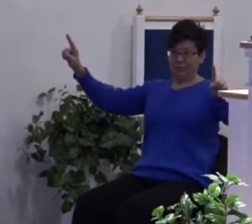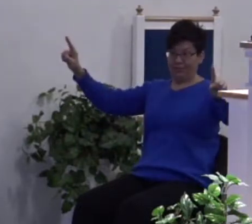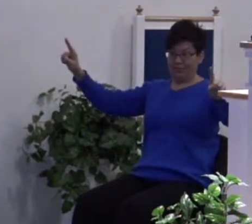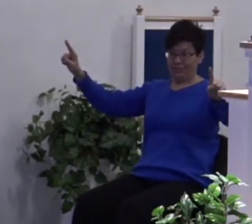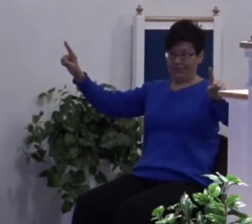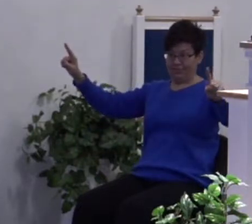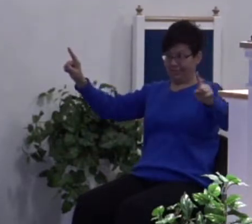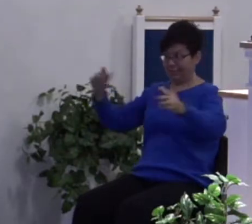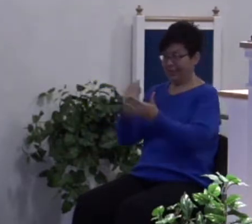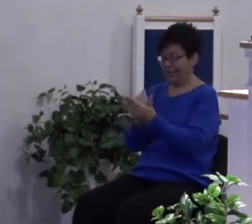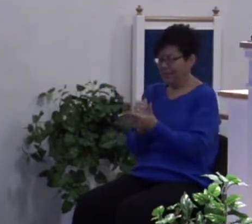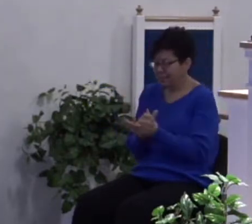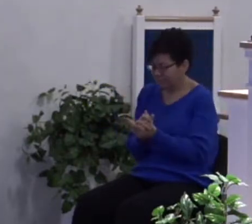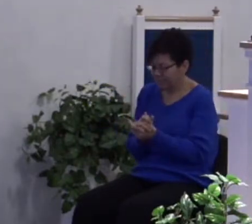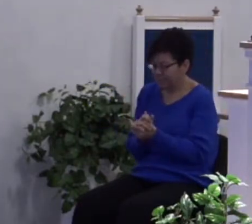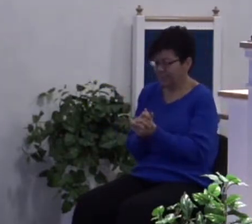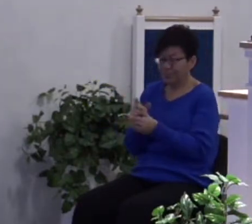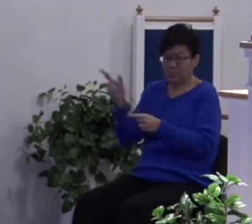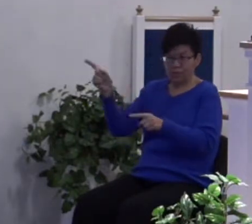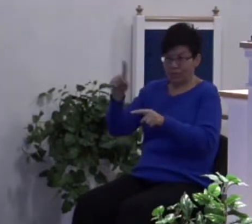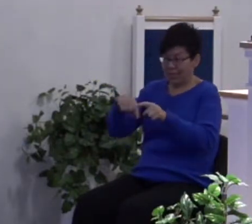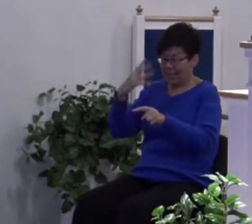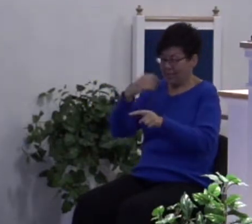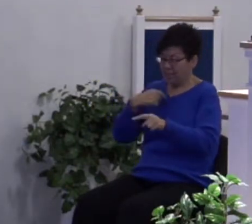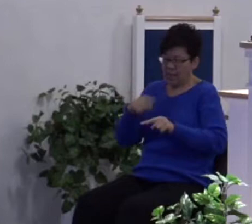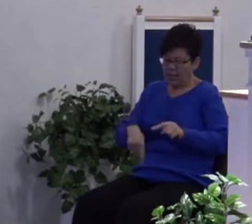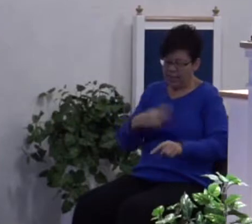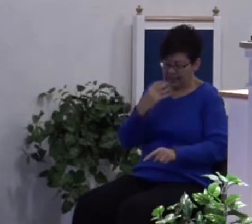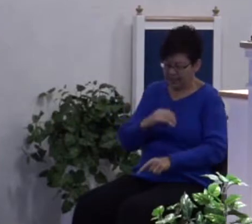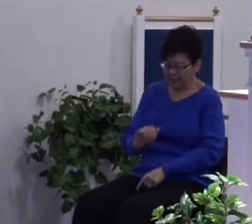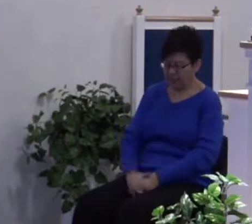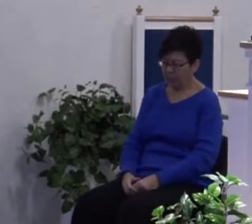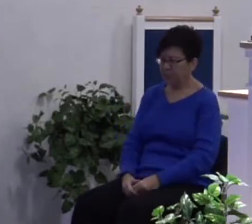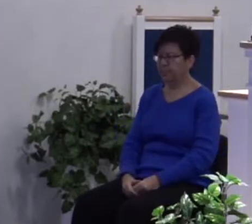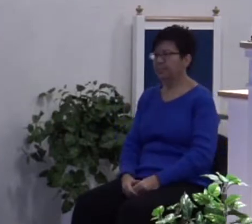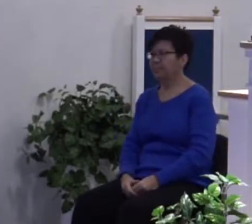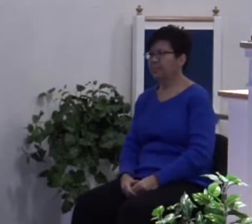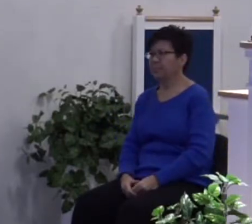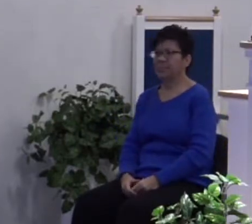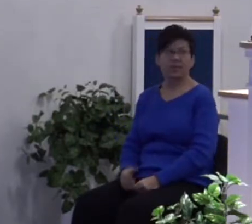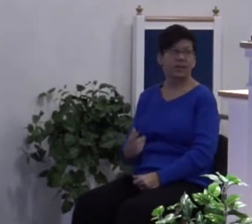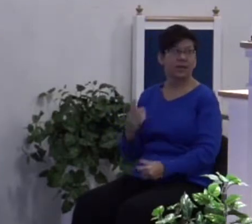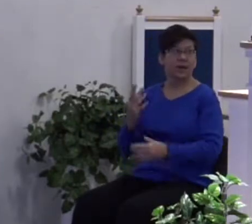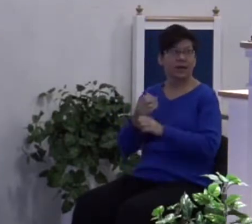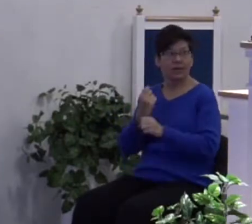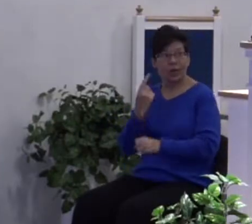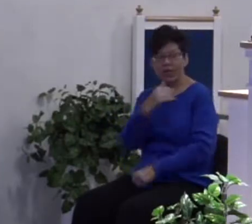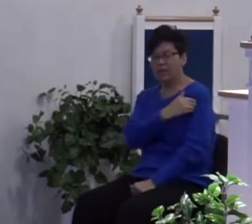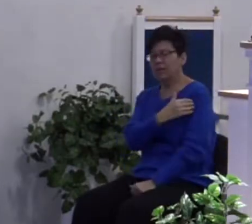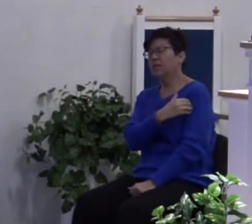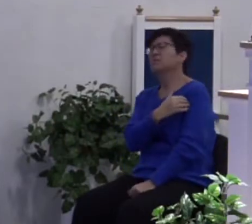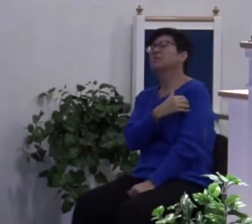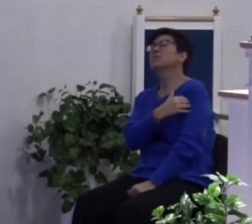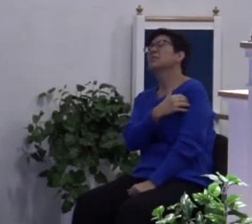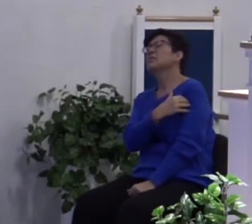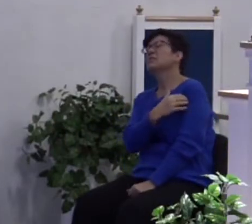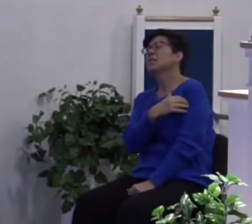Amen. So when she can't get to sleep, I can't either. I get one of these. I'm not feeling good. I'm not feeling good.